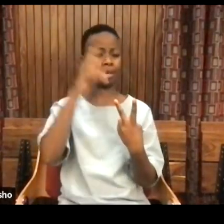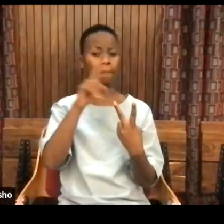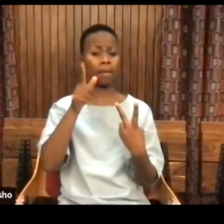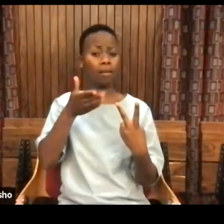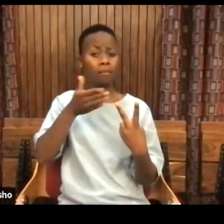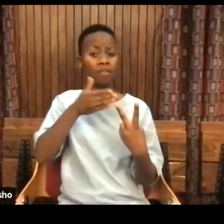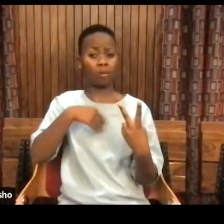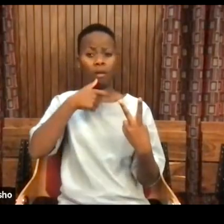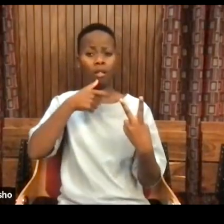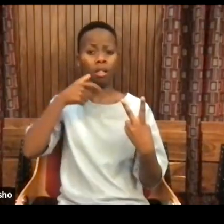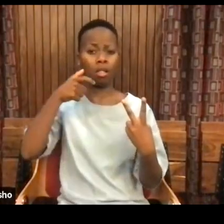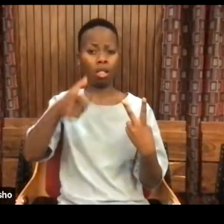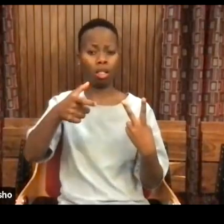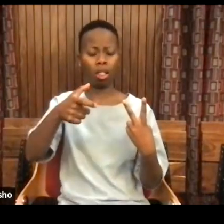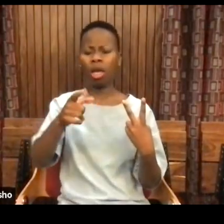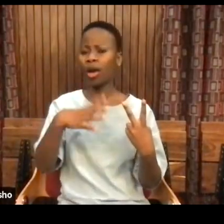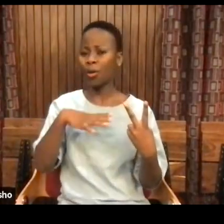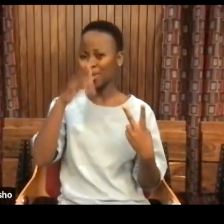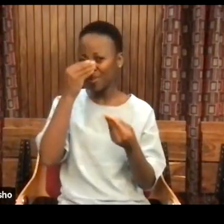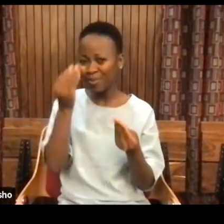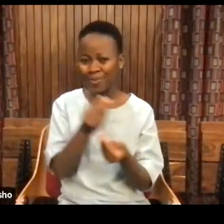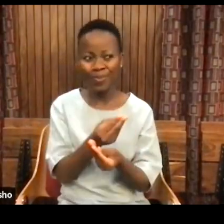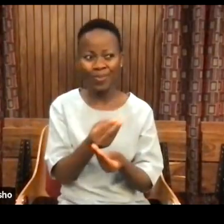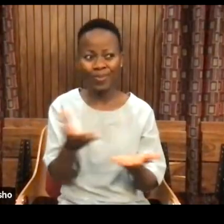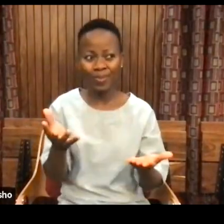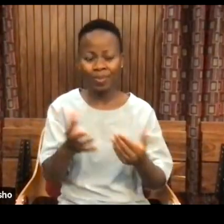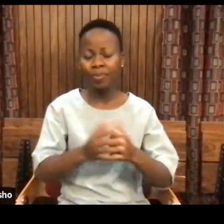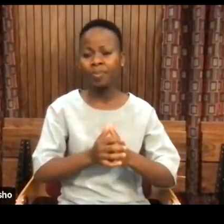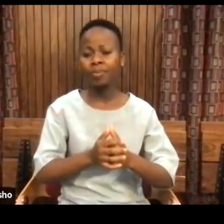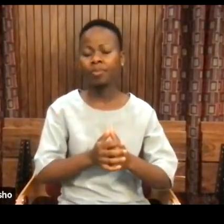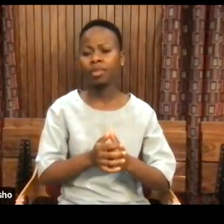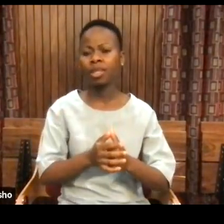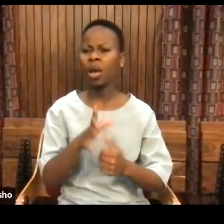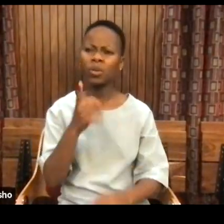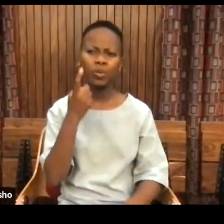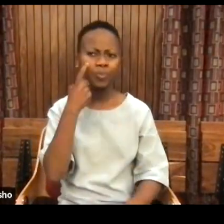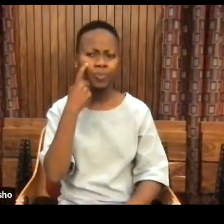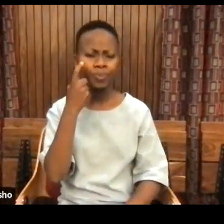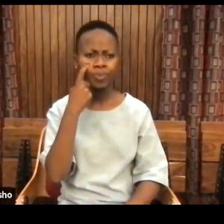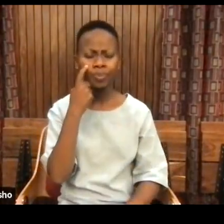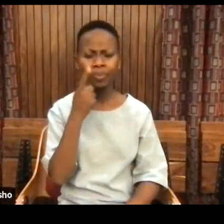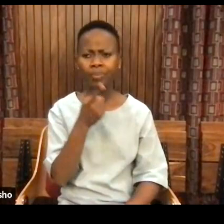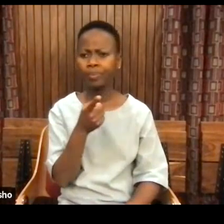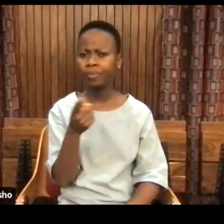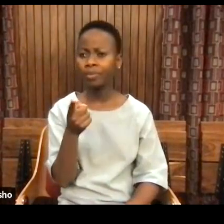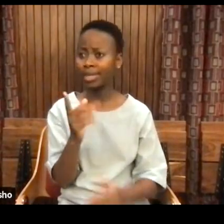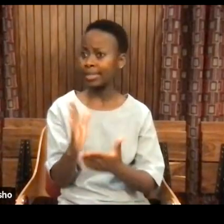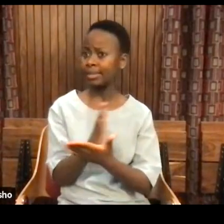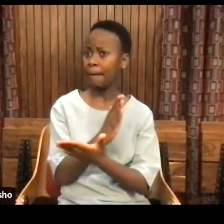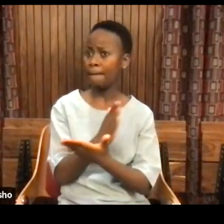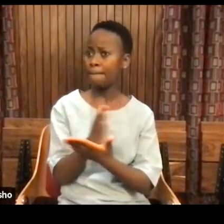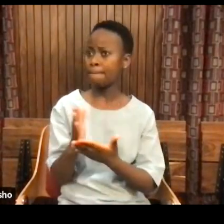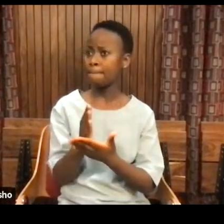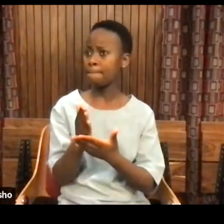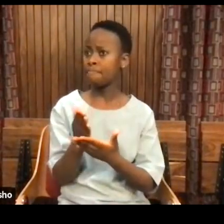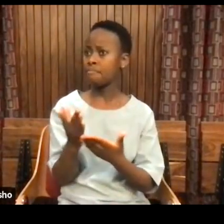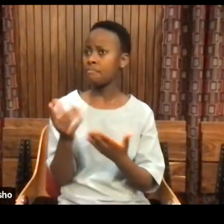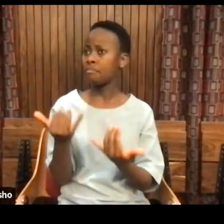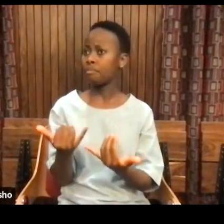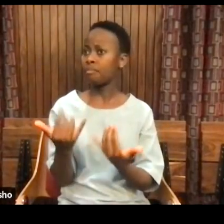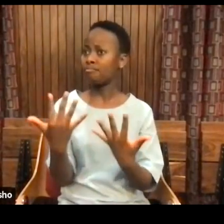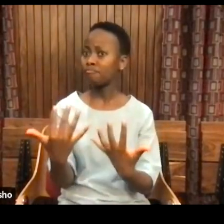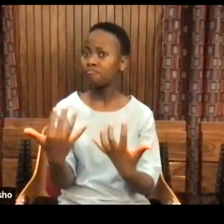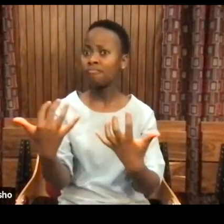I just want to say how delighted I am to see some of you in this room